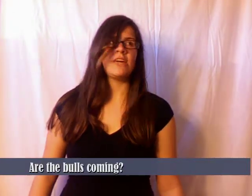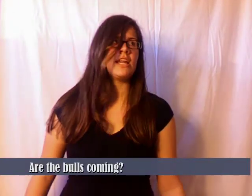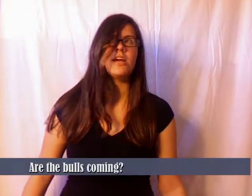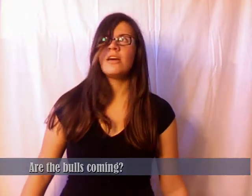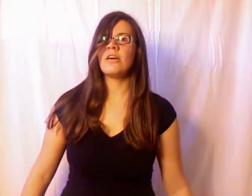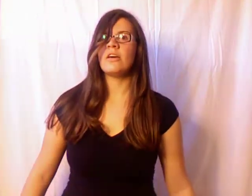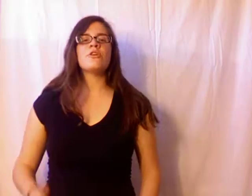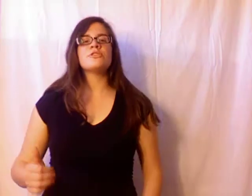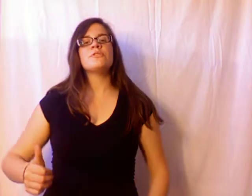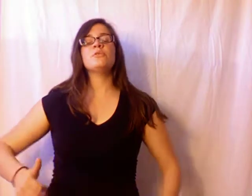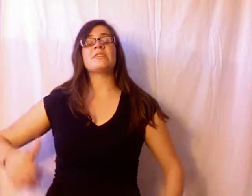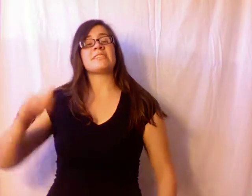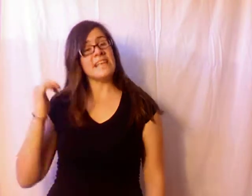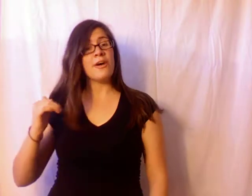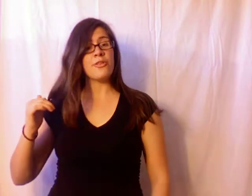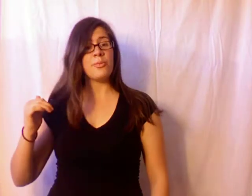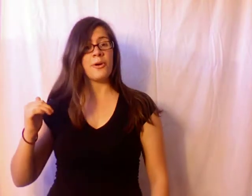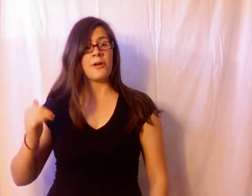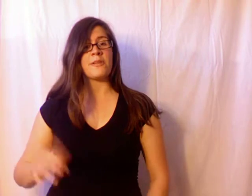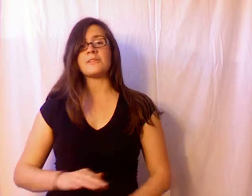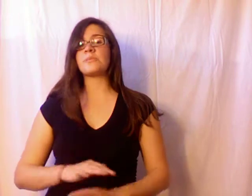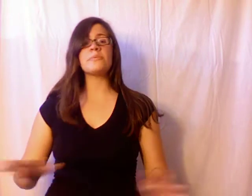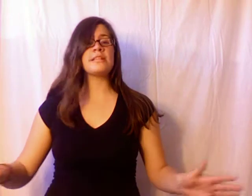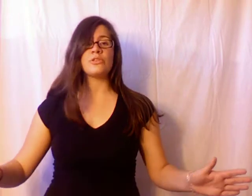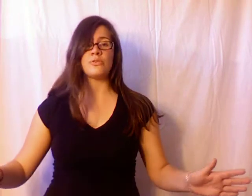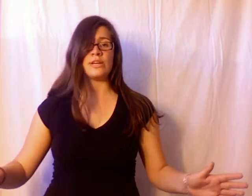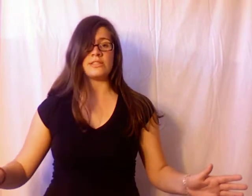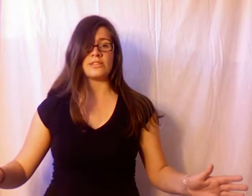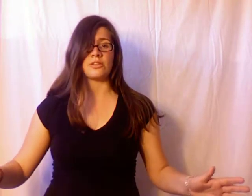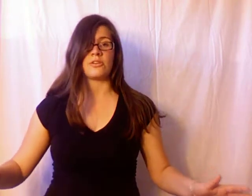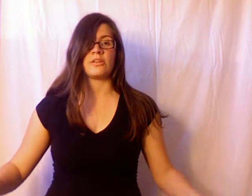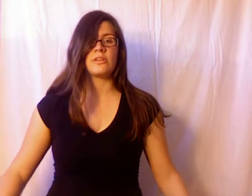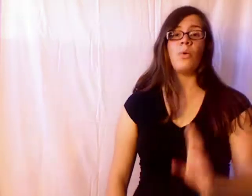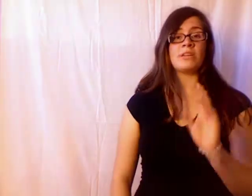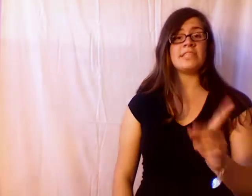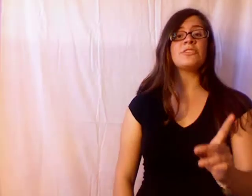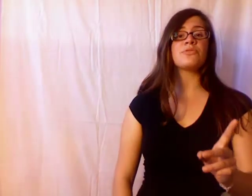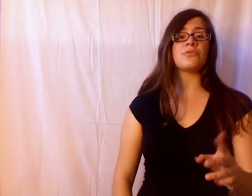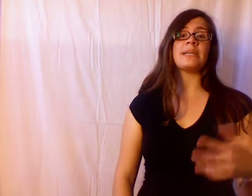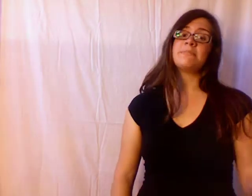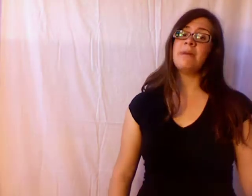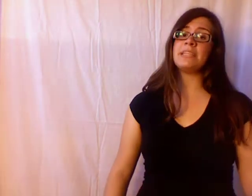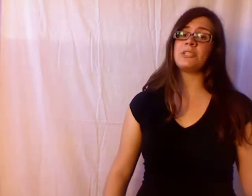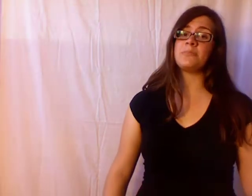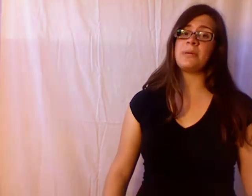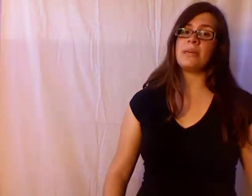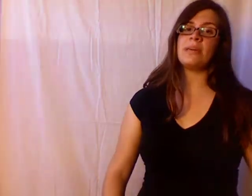For those of you moving south of the border, there's completely new phrases to learn. One essential phrase might just be,